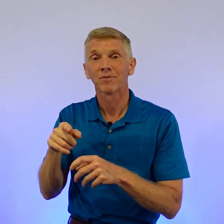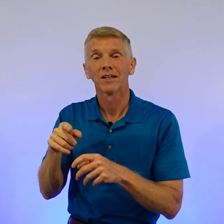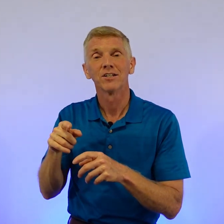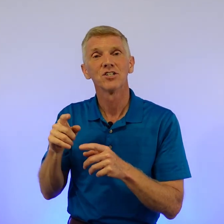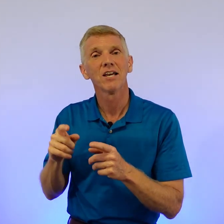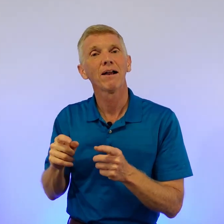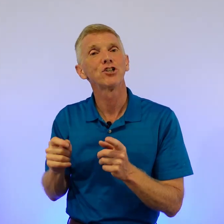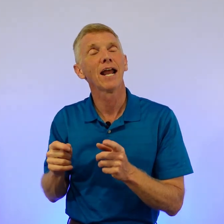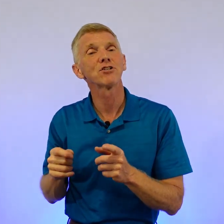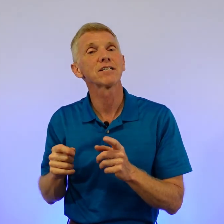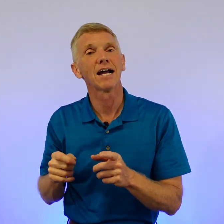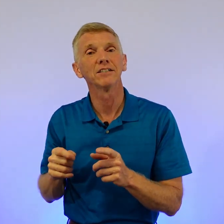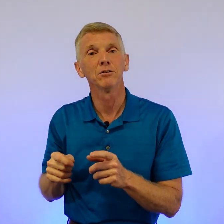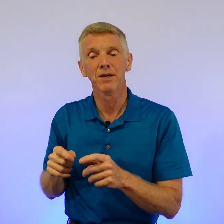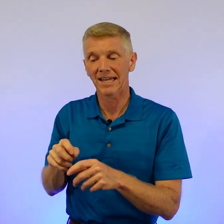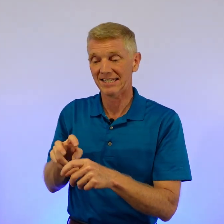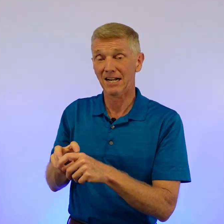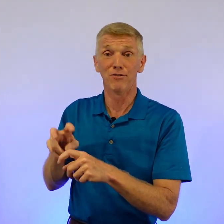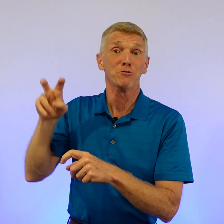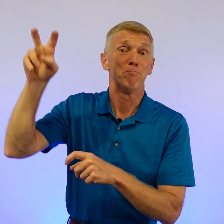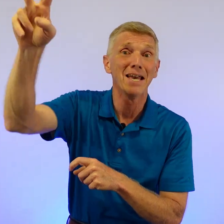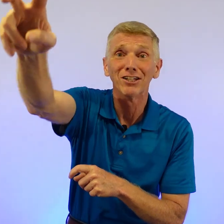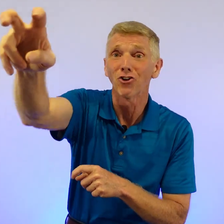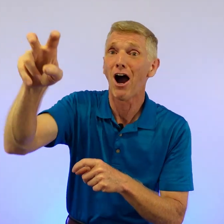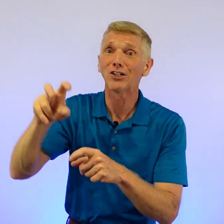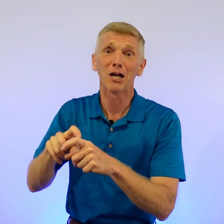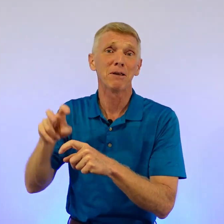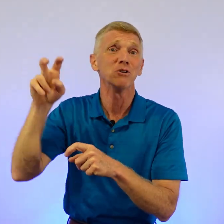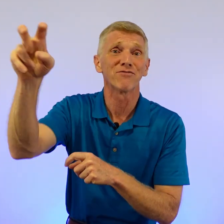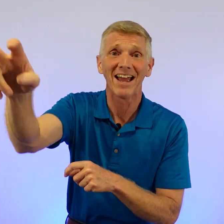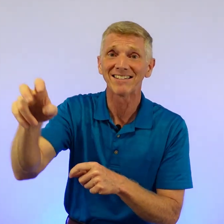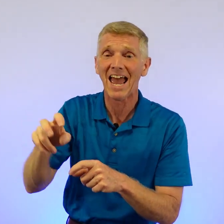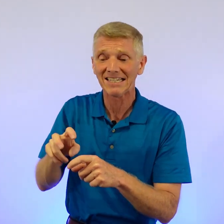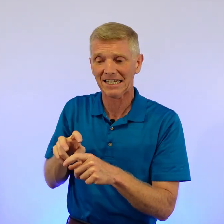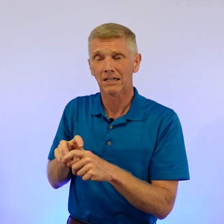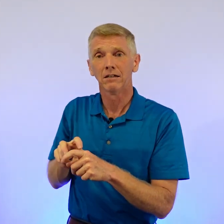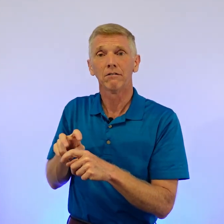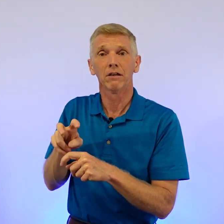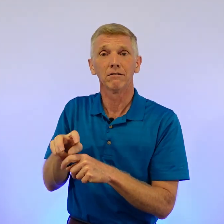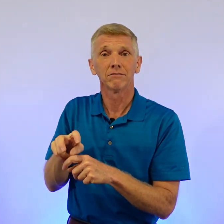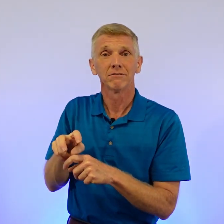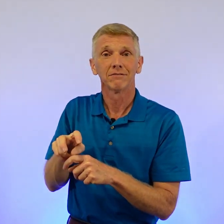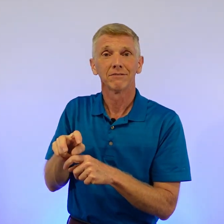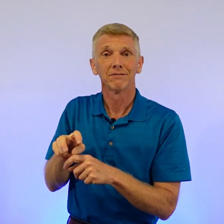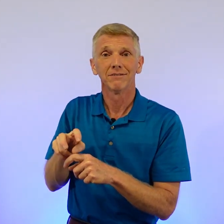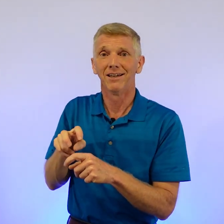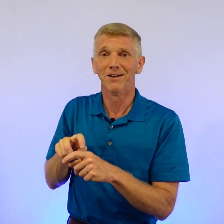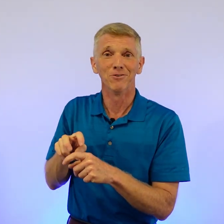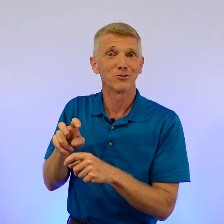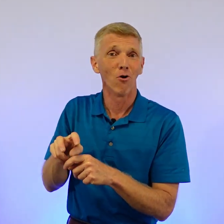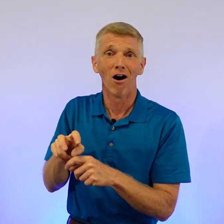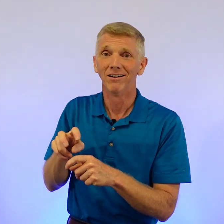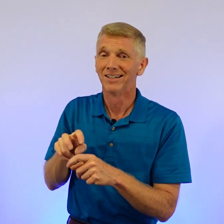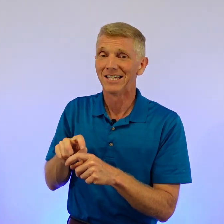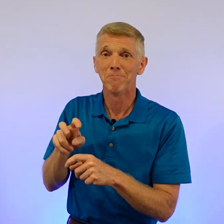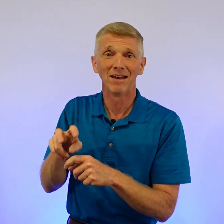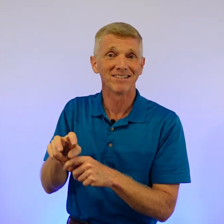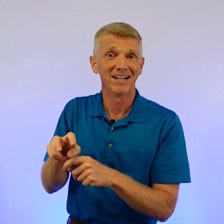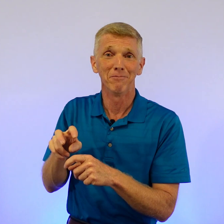Do you see how I change the sign a little bit? Instead of this big long jump, he was fantastic, and it was small. He messed it up.